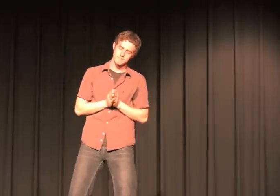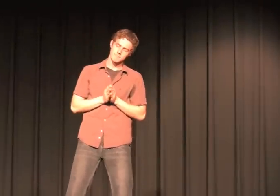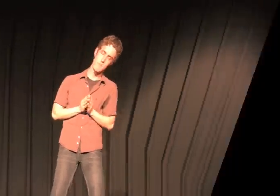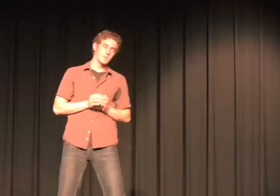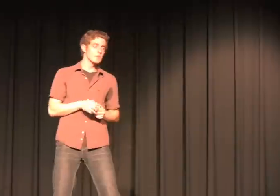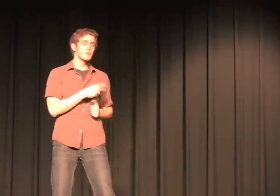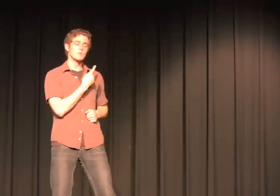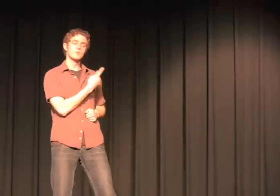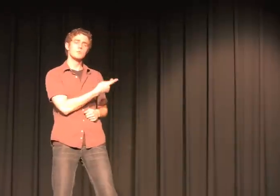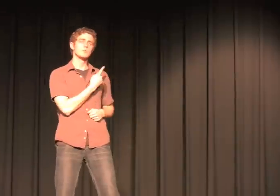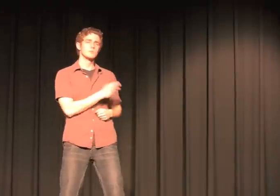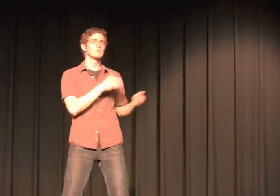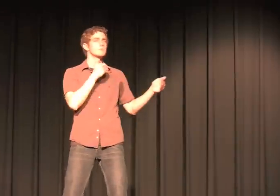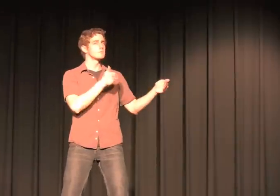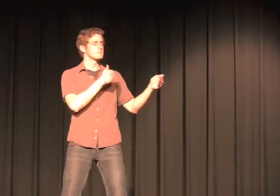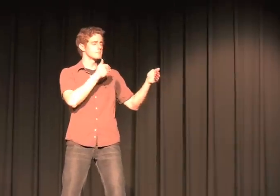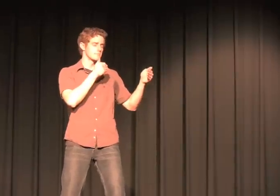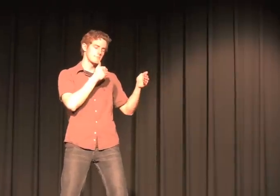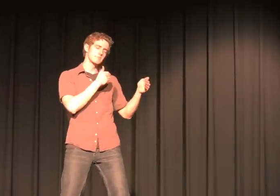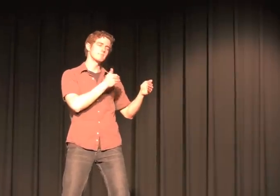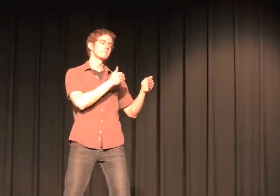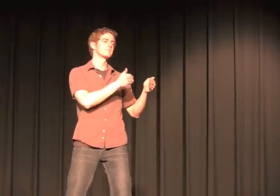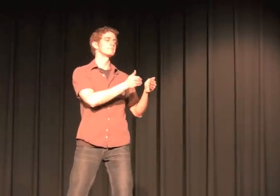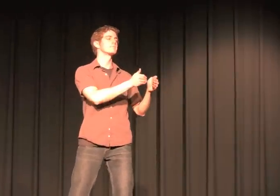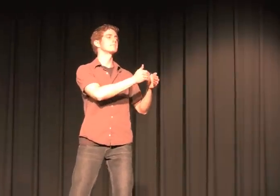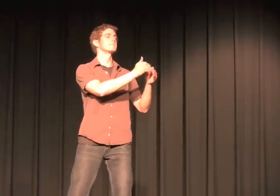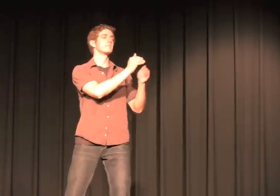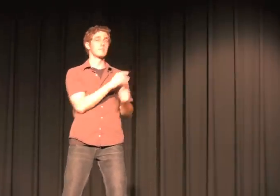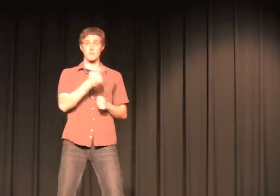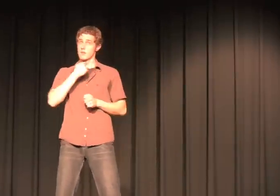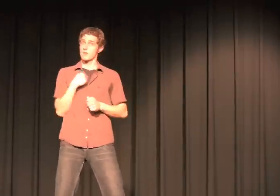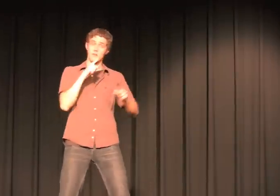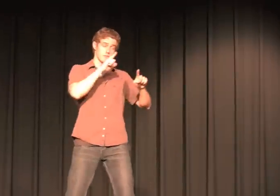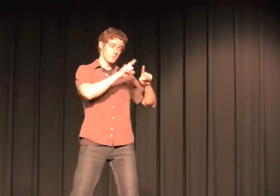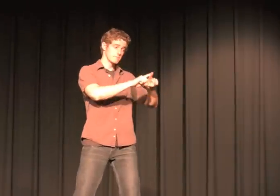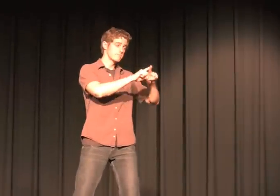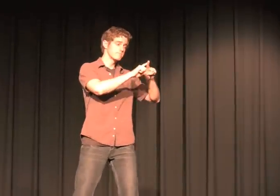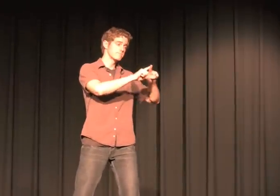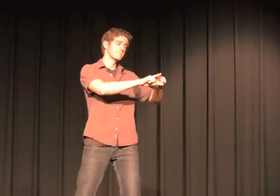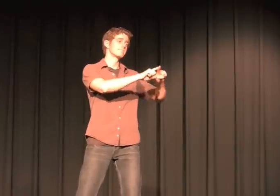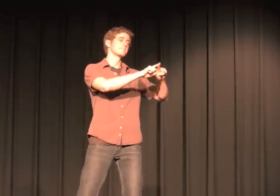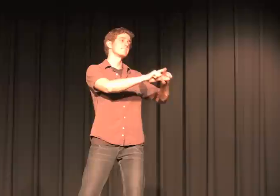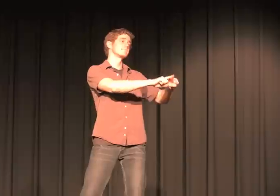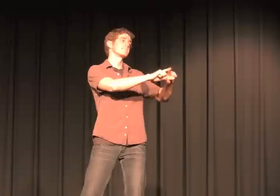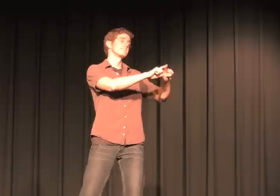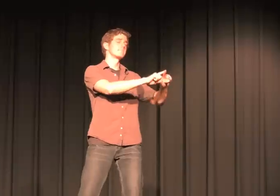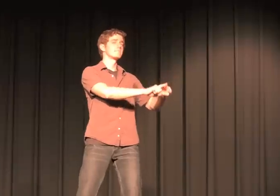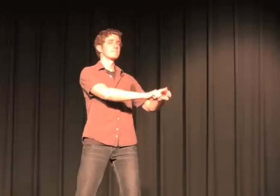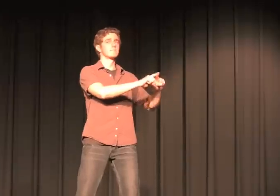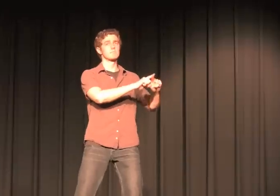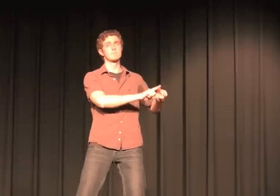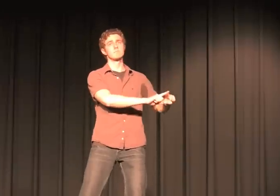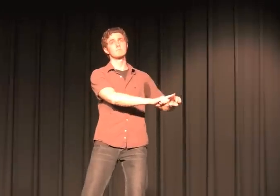But we had grown closer to his charm and everything to me.